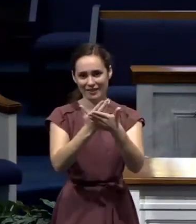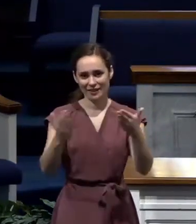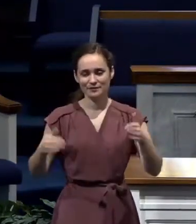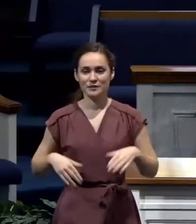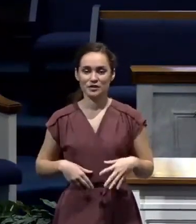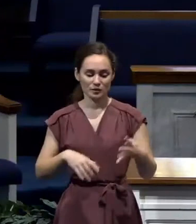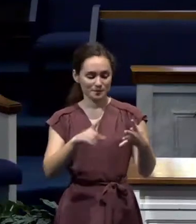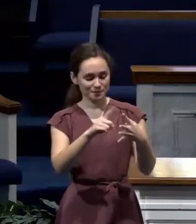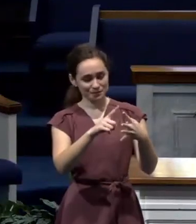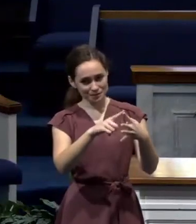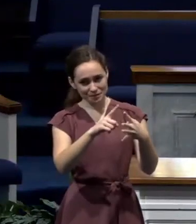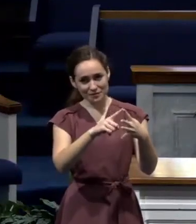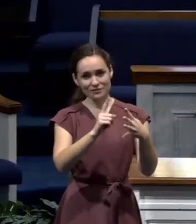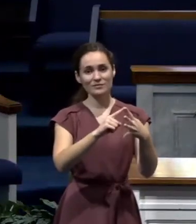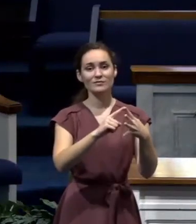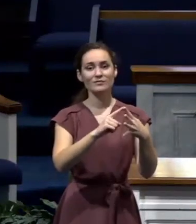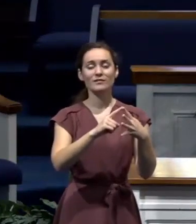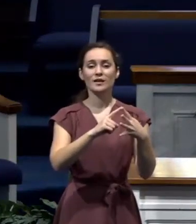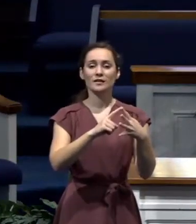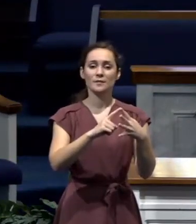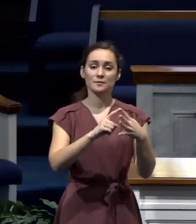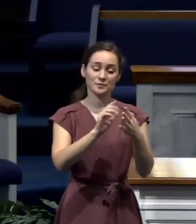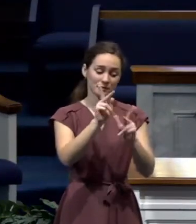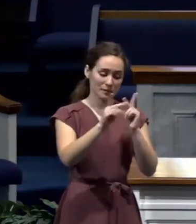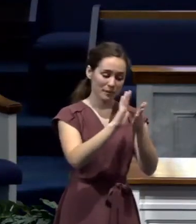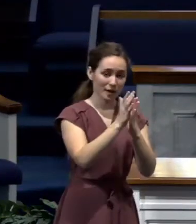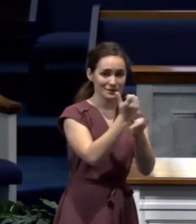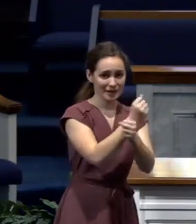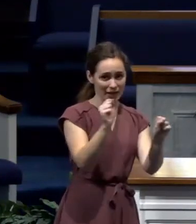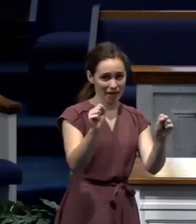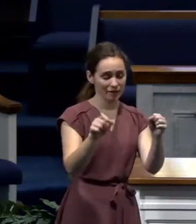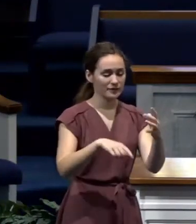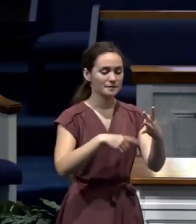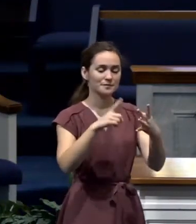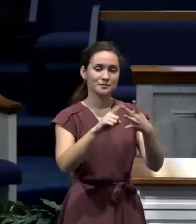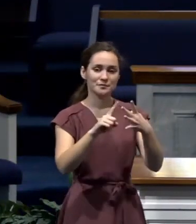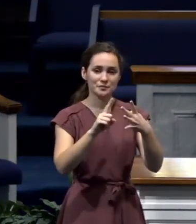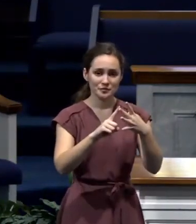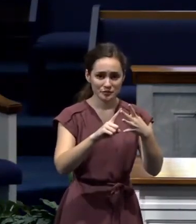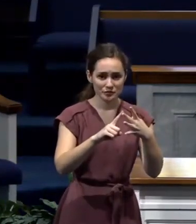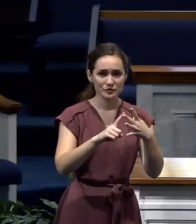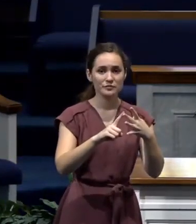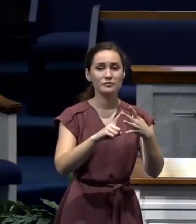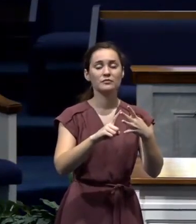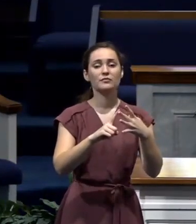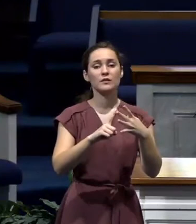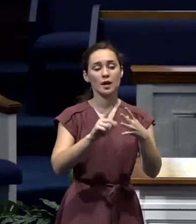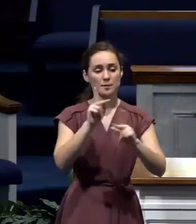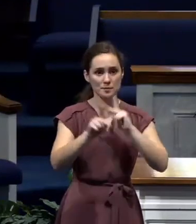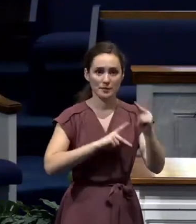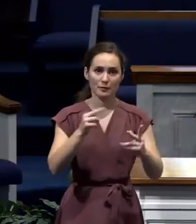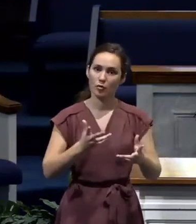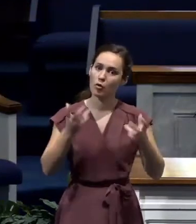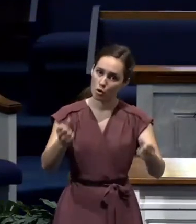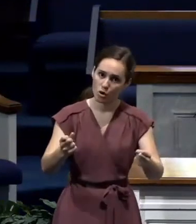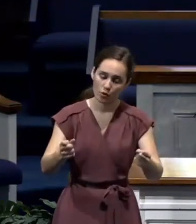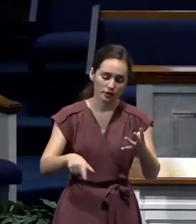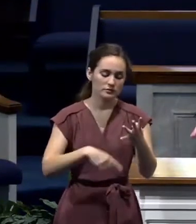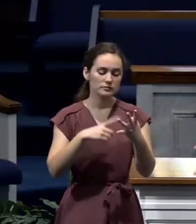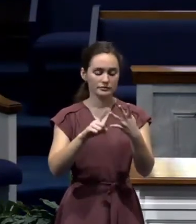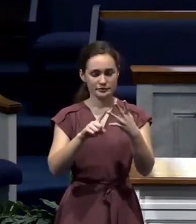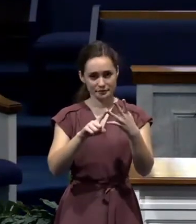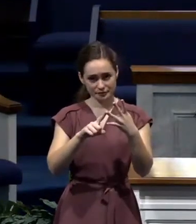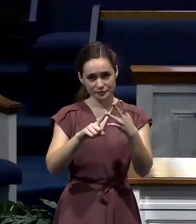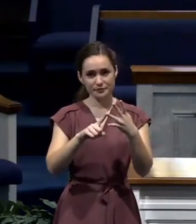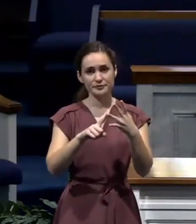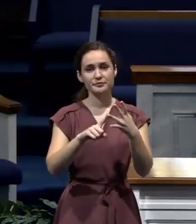Paul's confinement was producing conversions. Paul's confinement was provoking courage. Paul's confinement